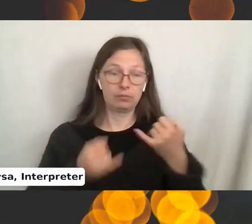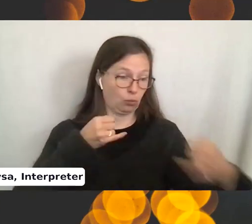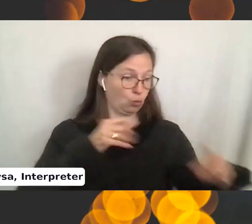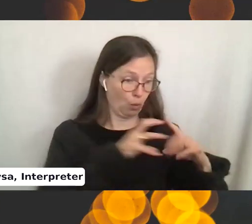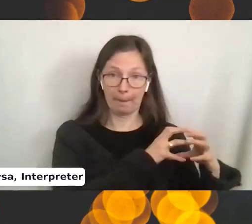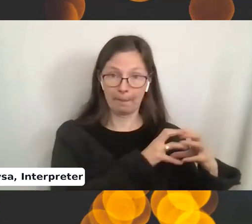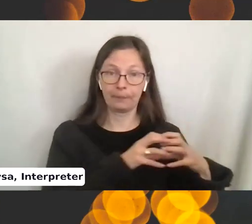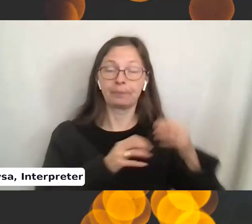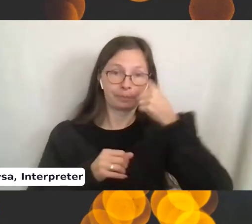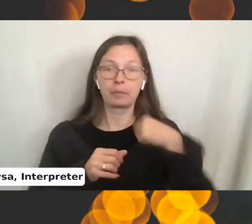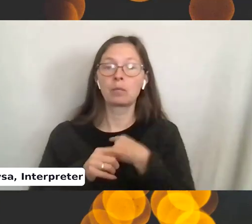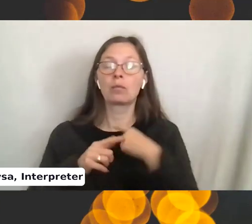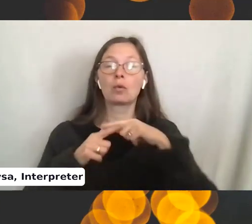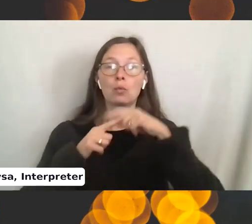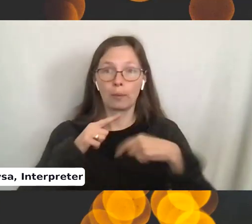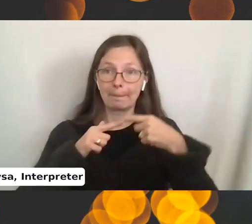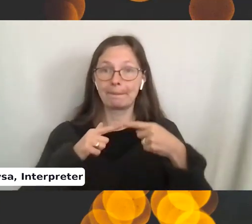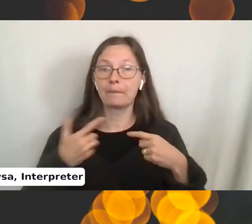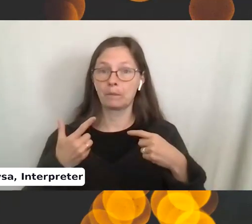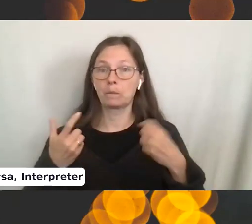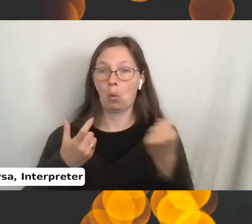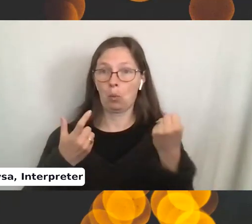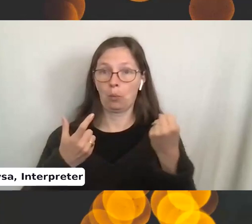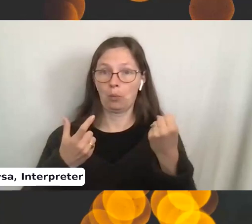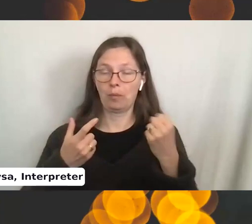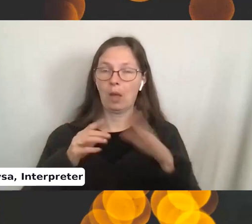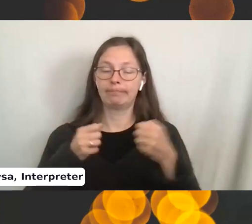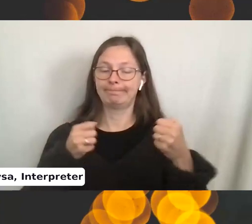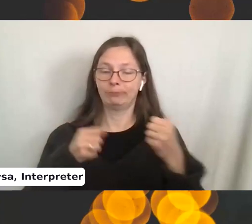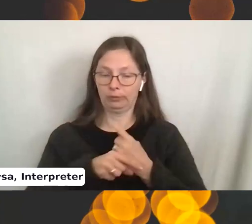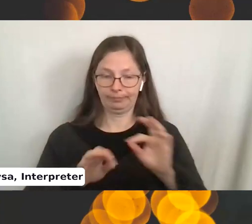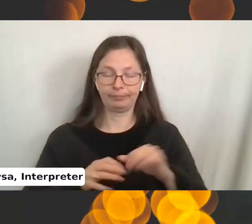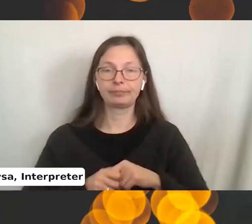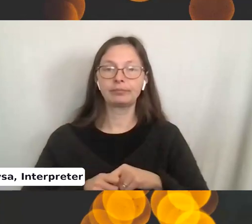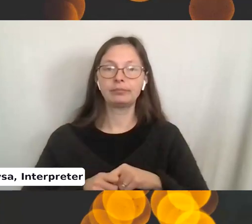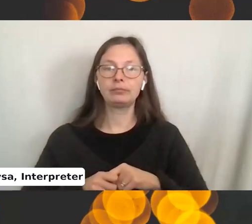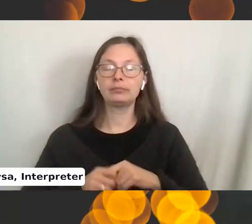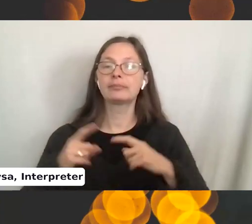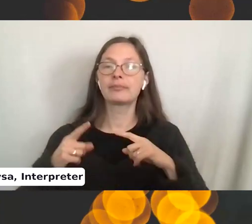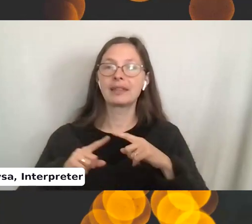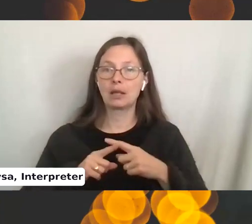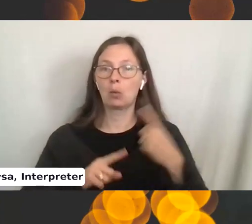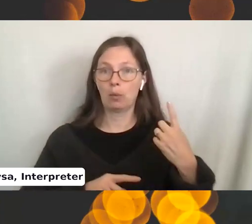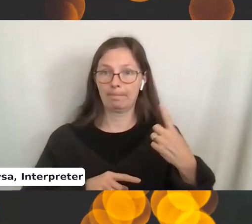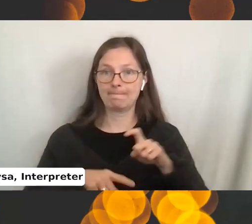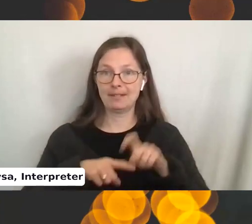remember, we wrap it around our fingers to hold the tension. And we're going to knit one stitch.